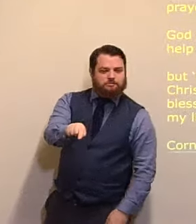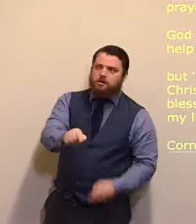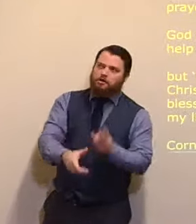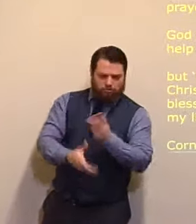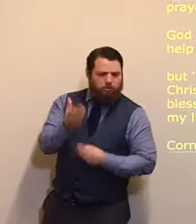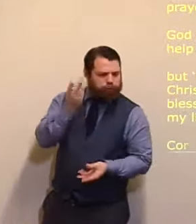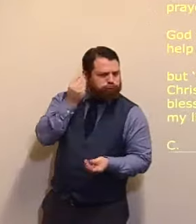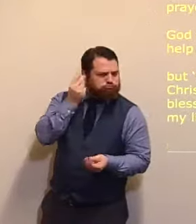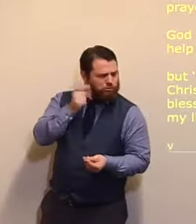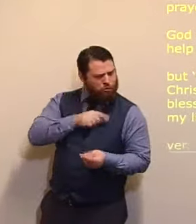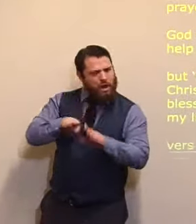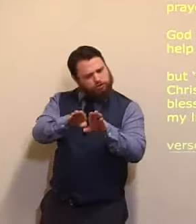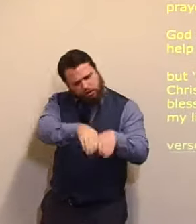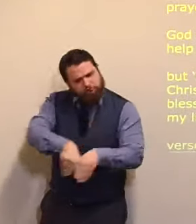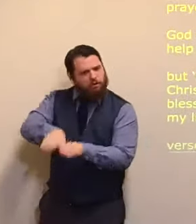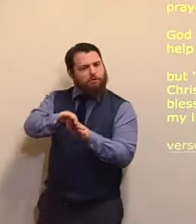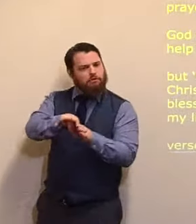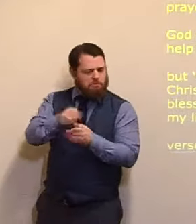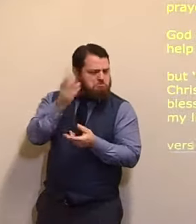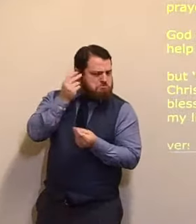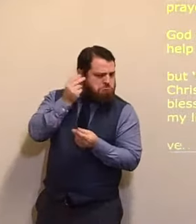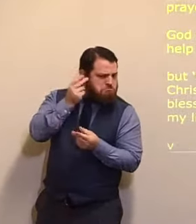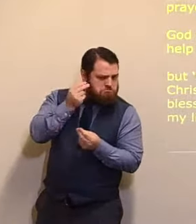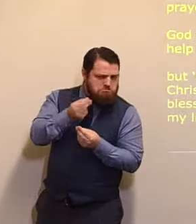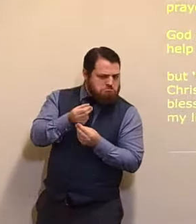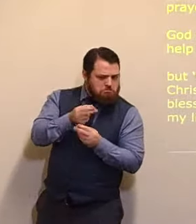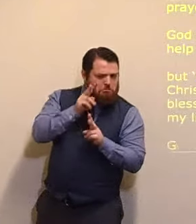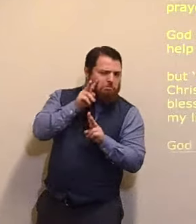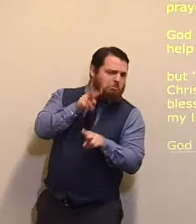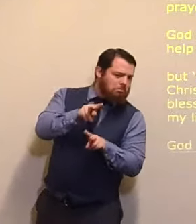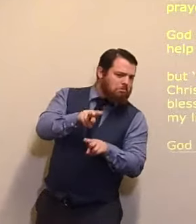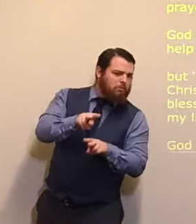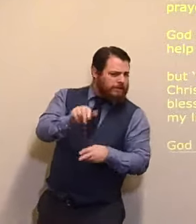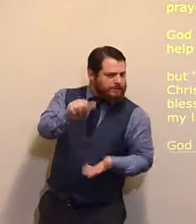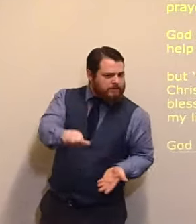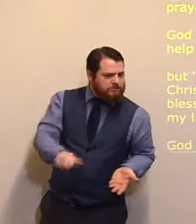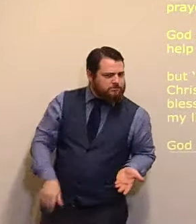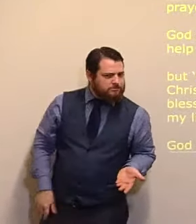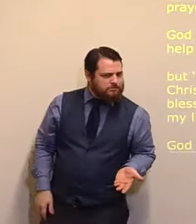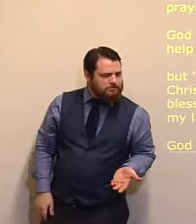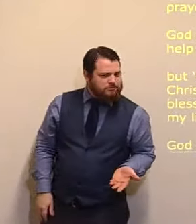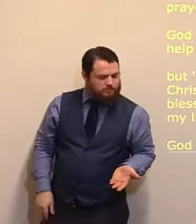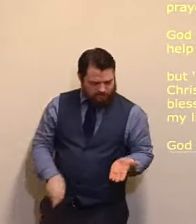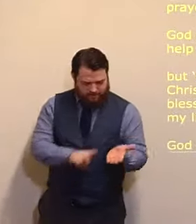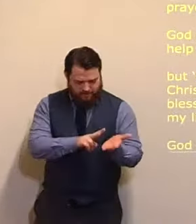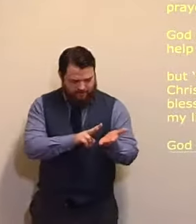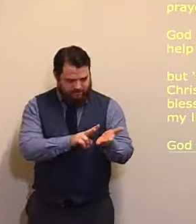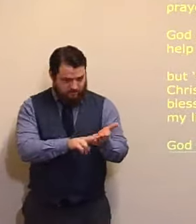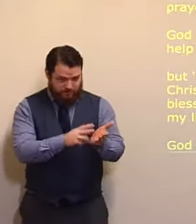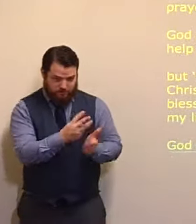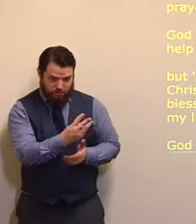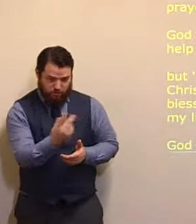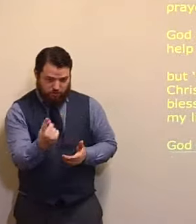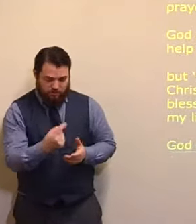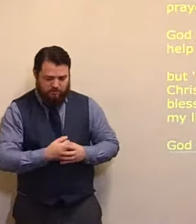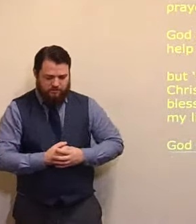This is, I mean, really, I don't need to tell you this, but it is so packed. Verse 31, and said, Cornelius,